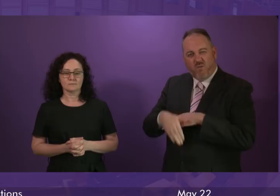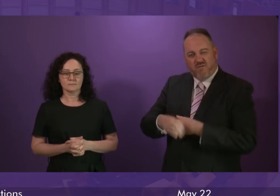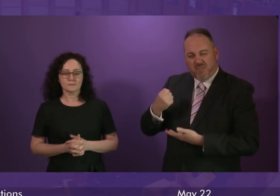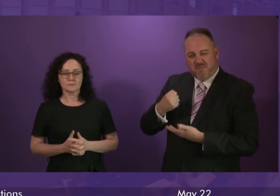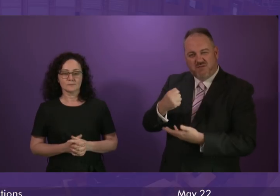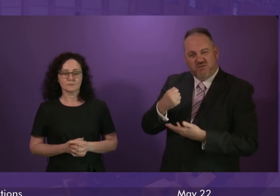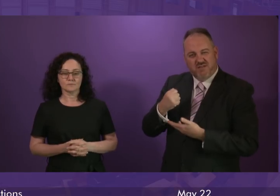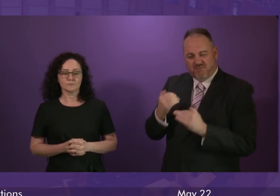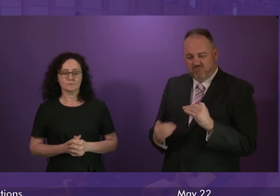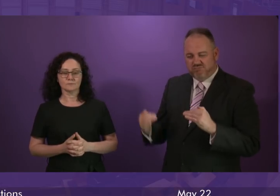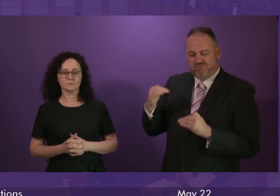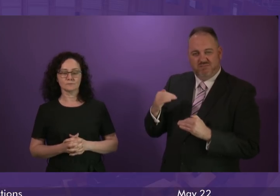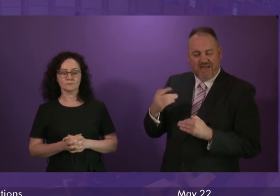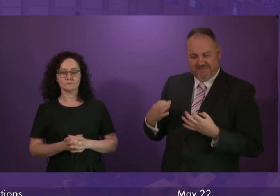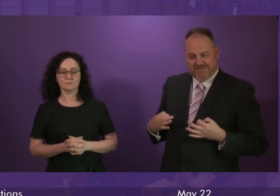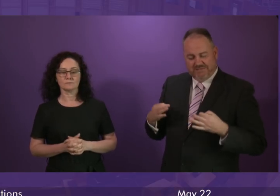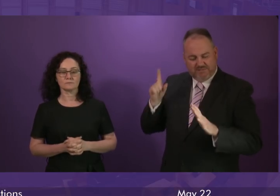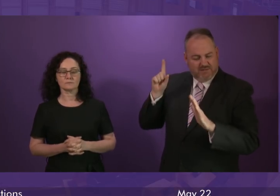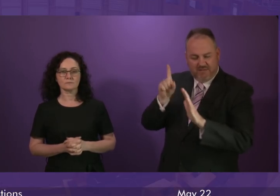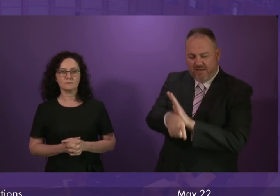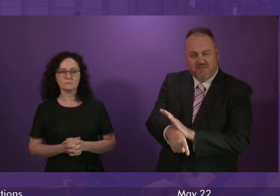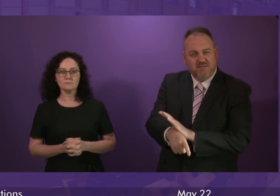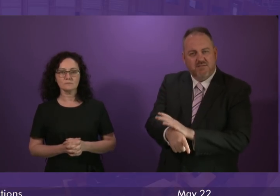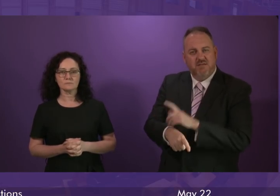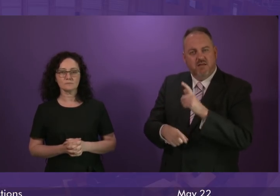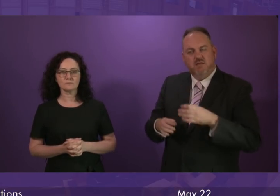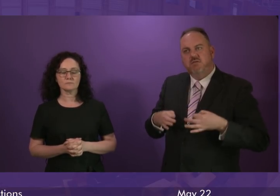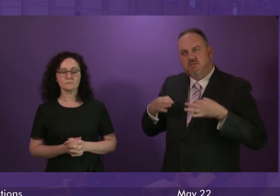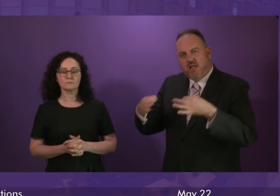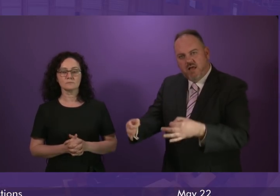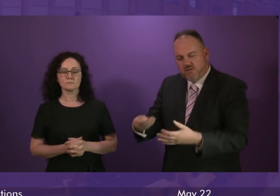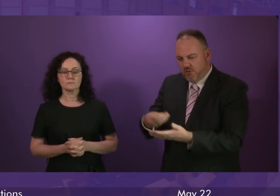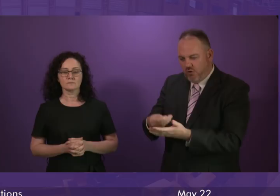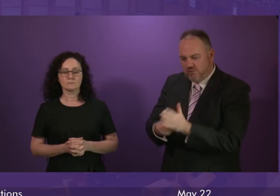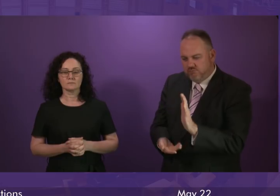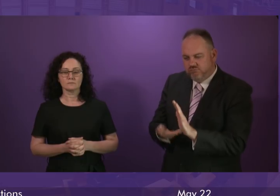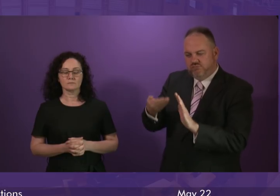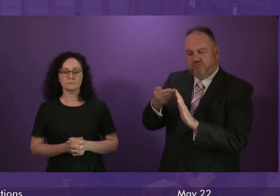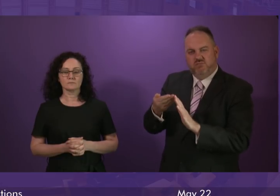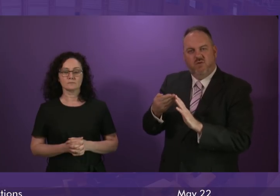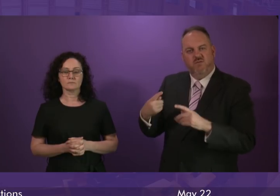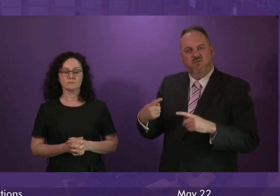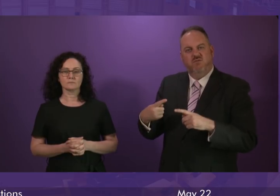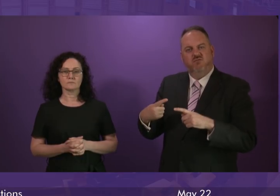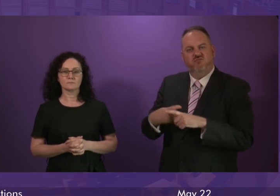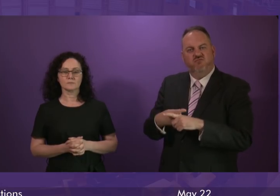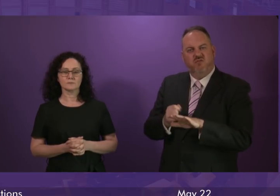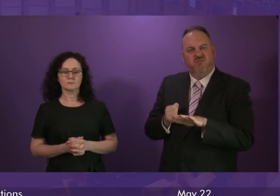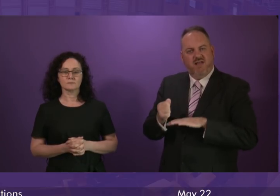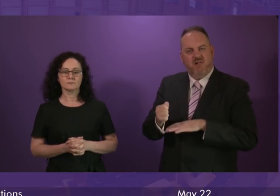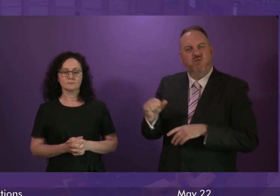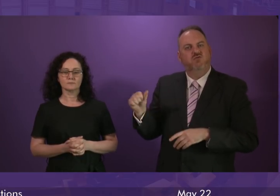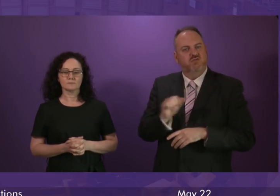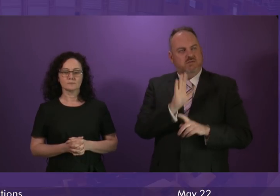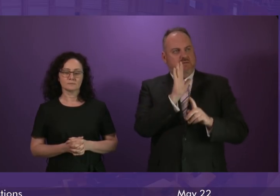years past its due date, in addition to the delays and massive cost overruns of crossrail? Does this not prove that we should never let the Tories